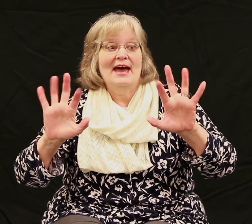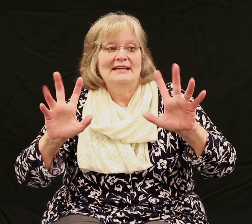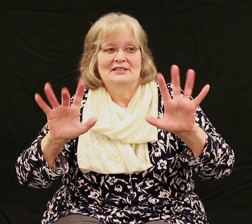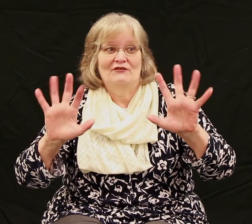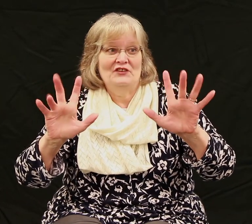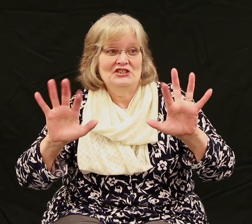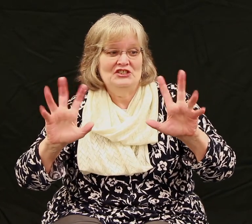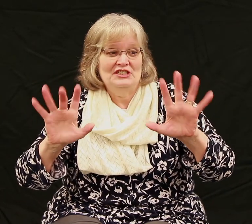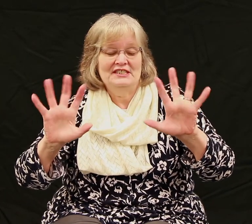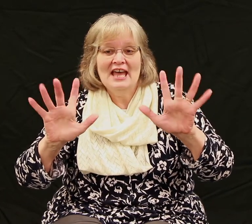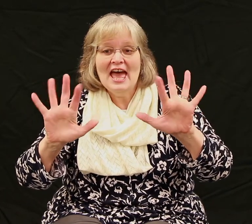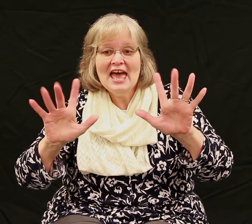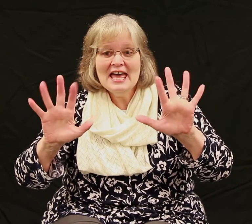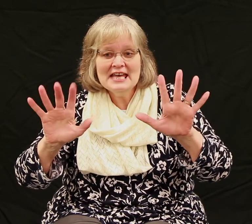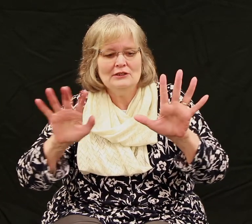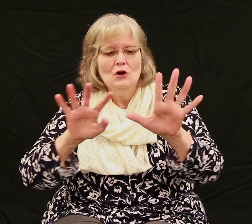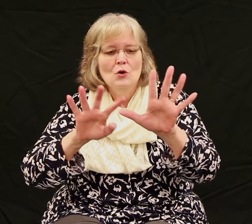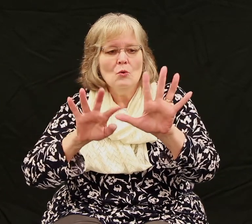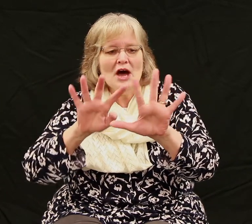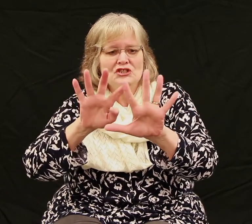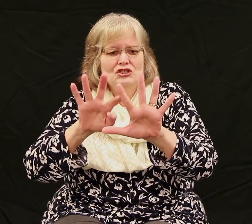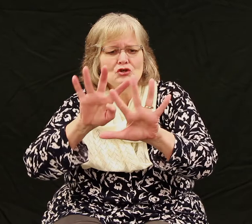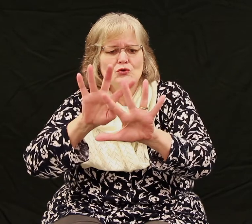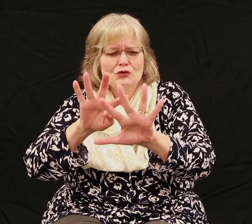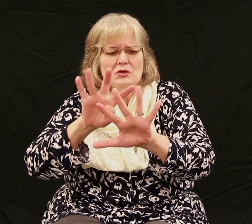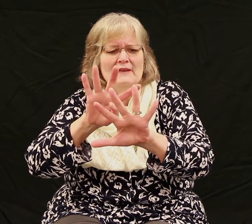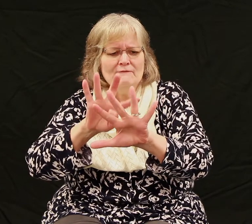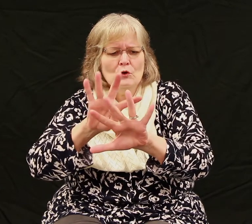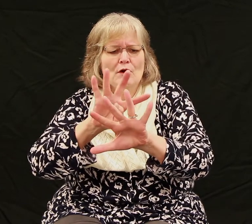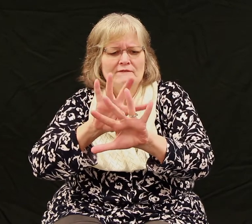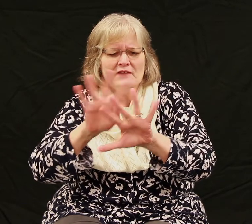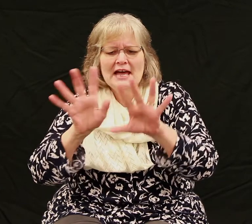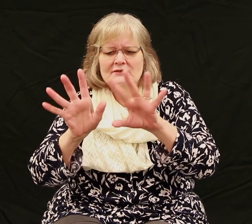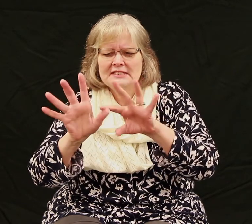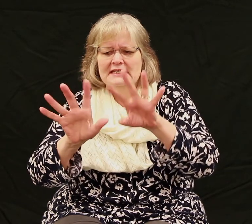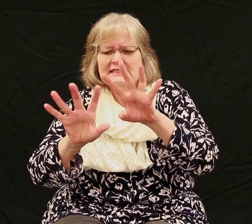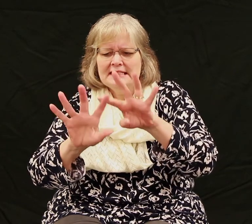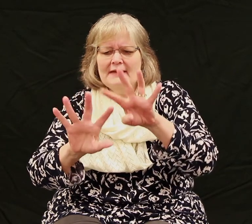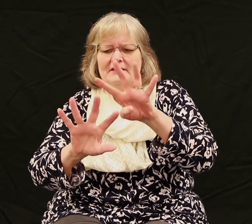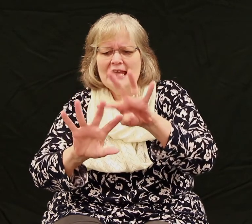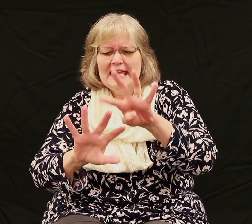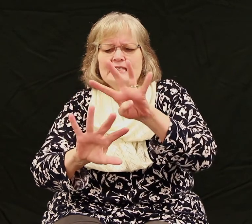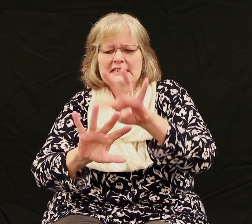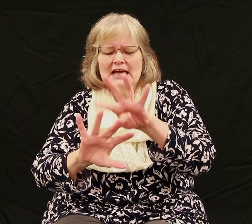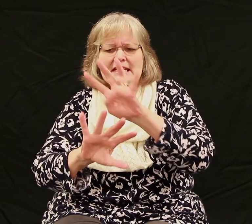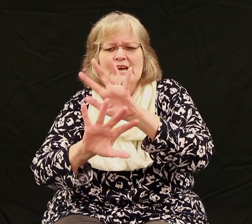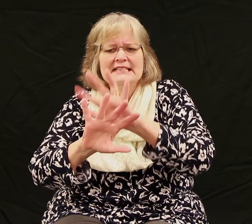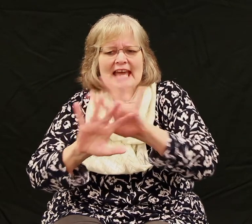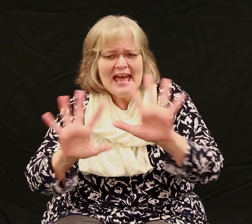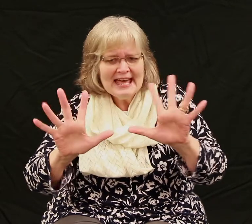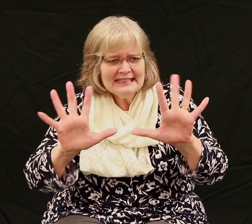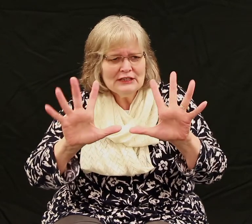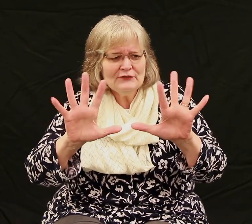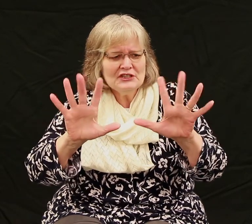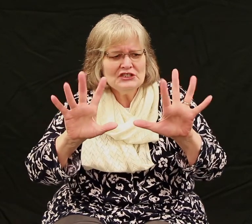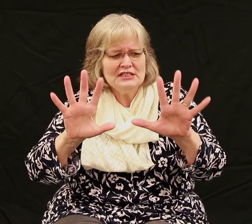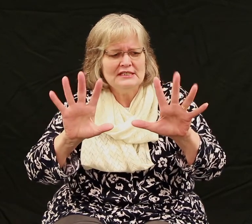That's fishies. Ten. One, two, three, four, five, six, seven, eight, nine, ten little fishies.